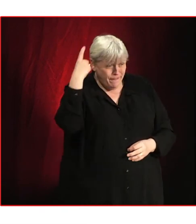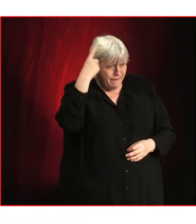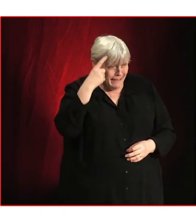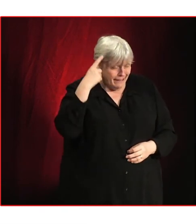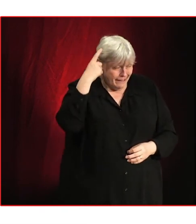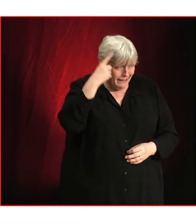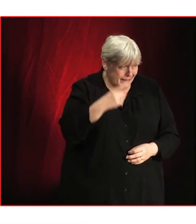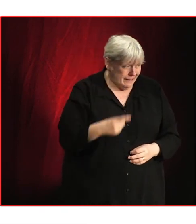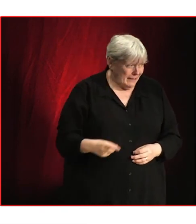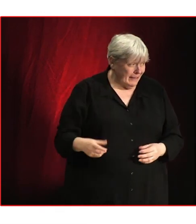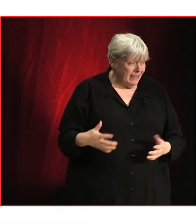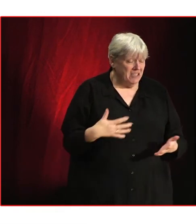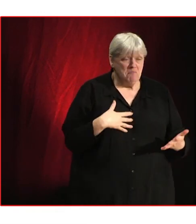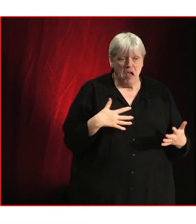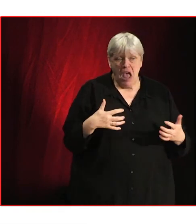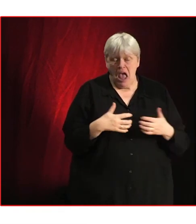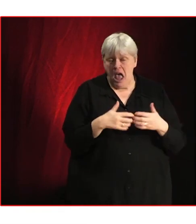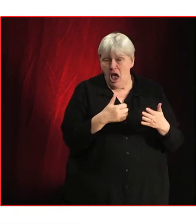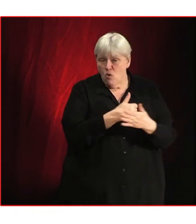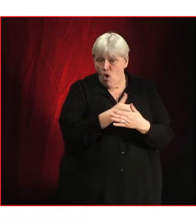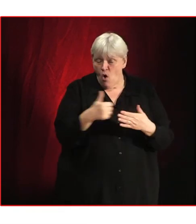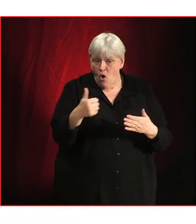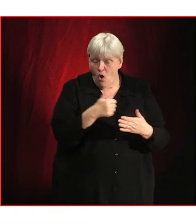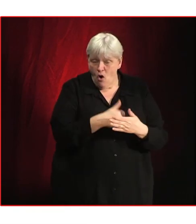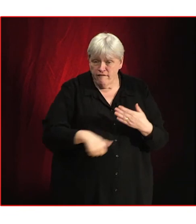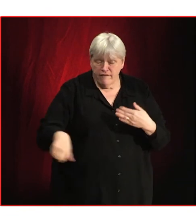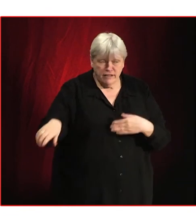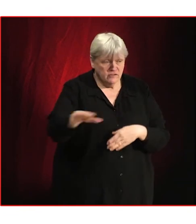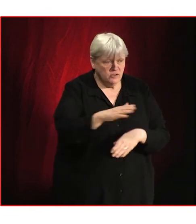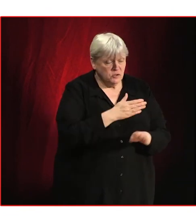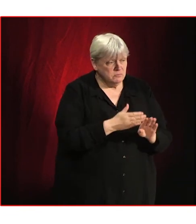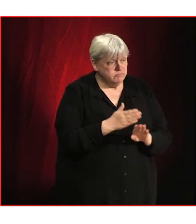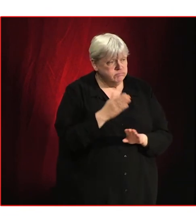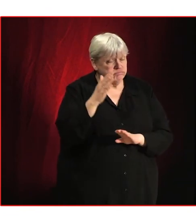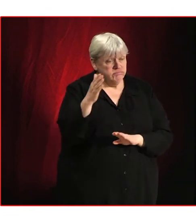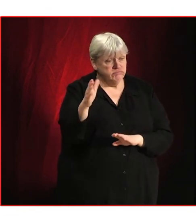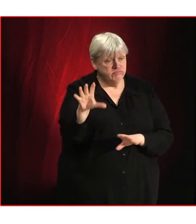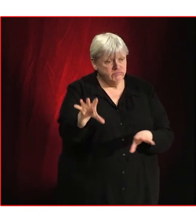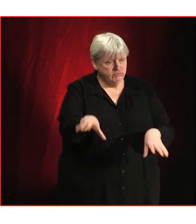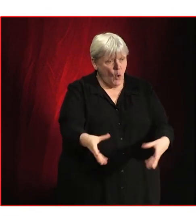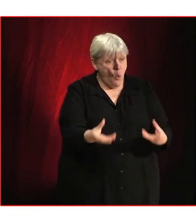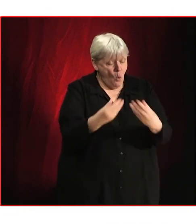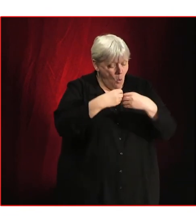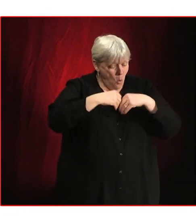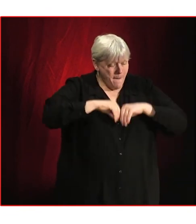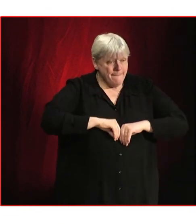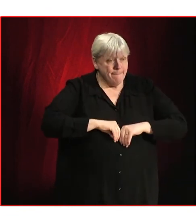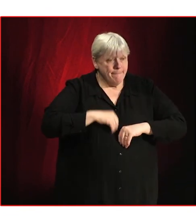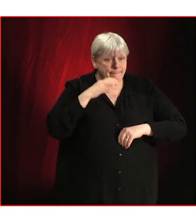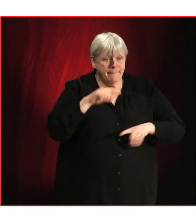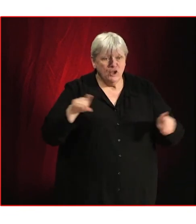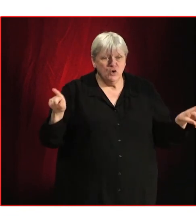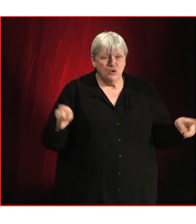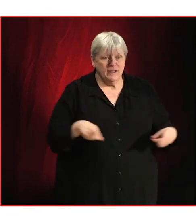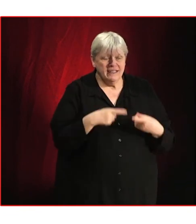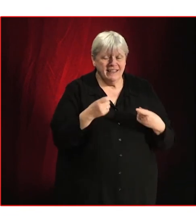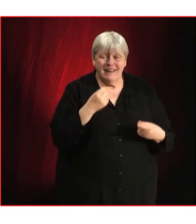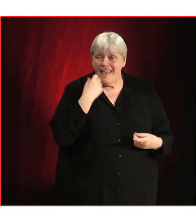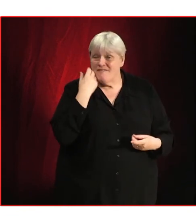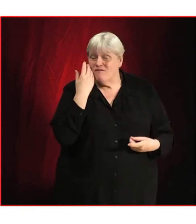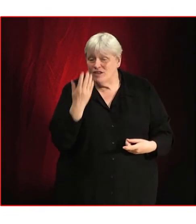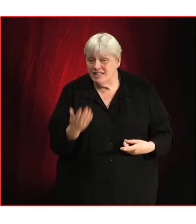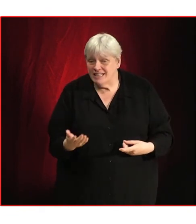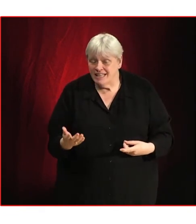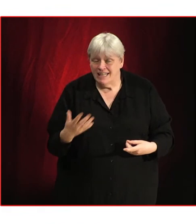How often do you both actively and passively consume music every day? Over the